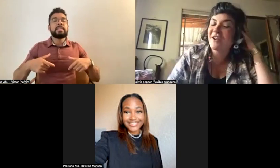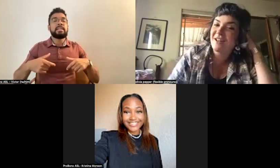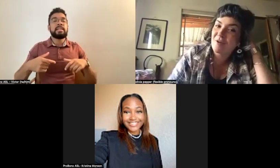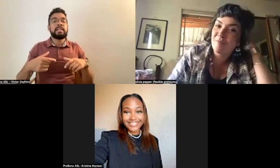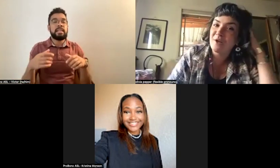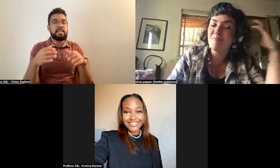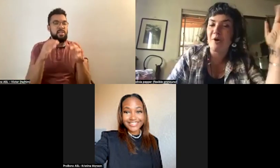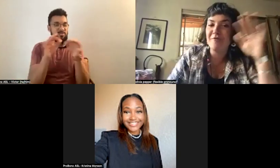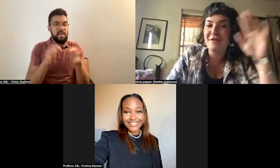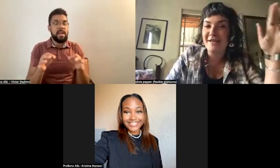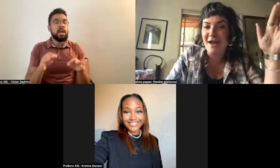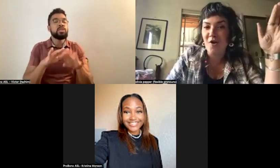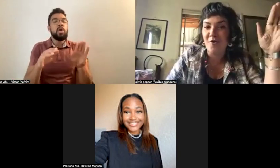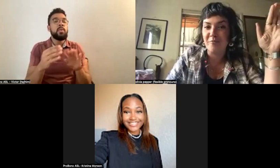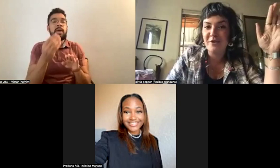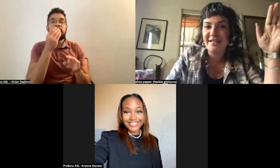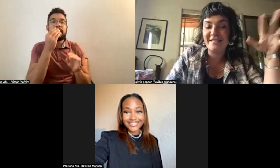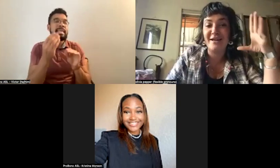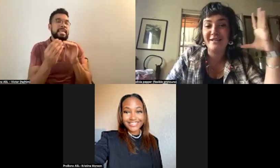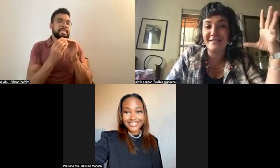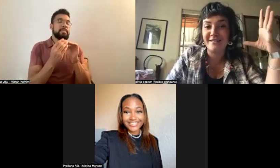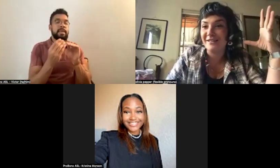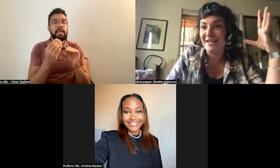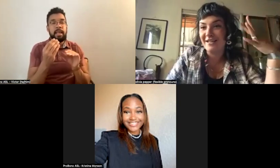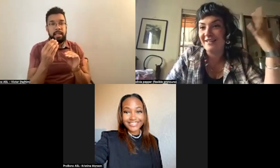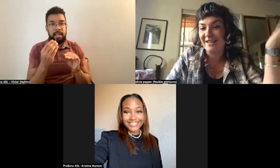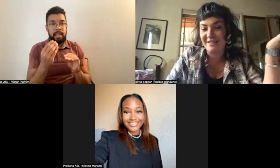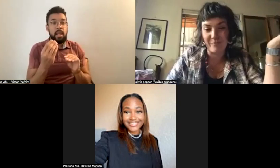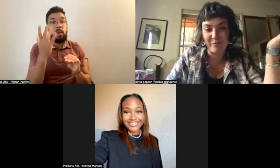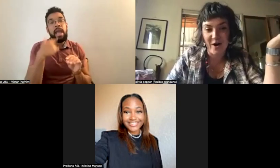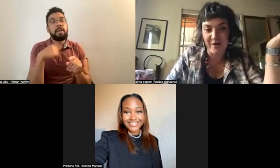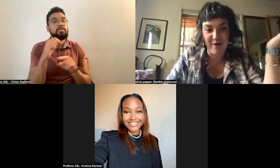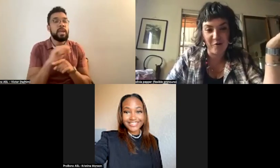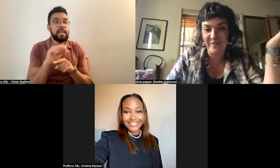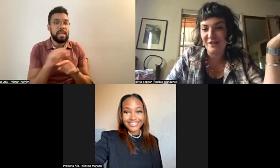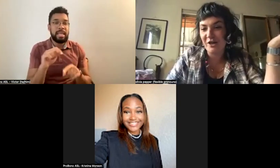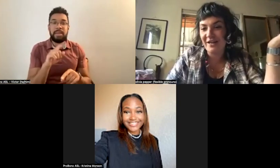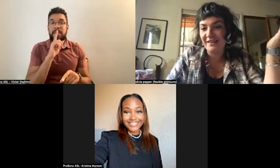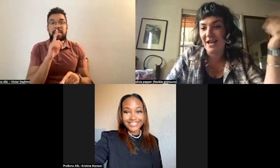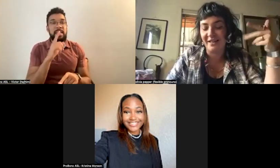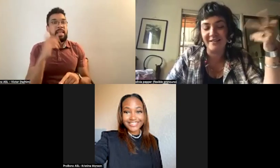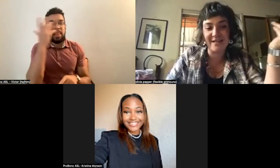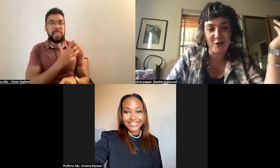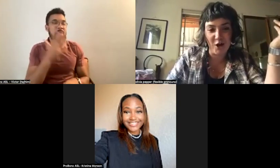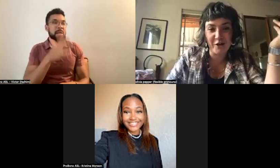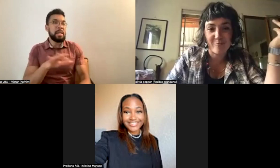very... They would be perfectly at home, stylistically, in a contemporary realm. They look like a TikTok couple